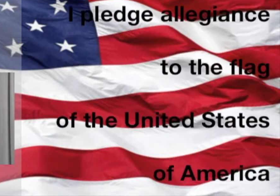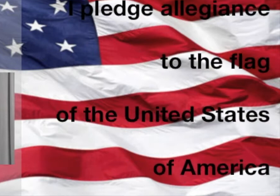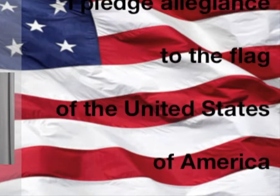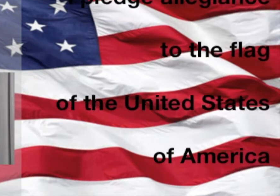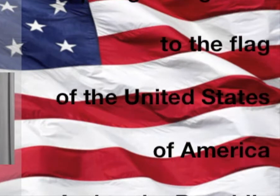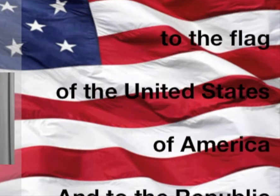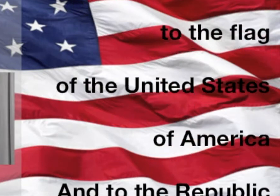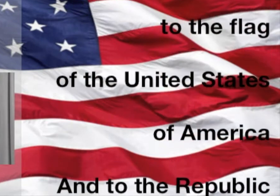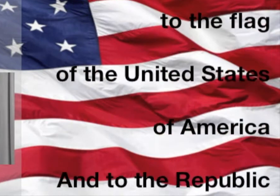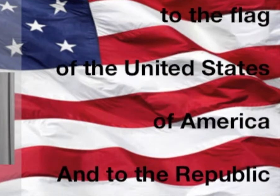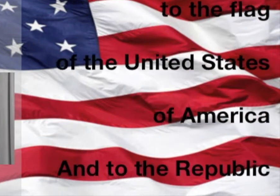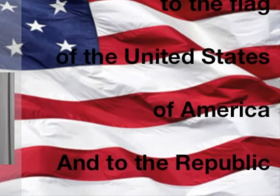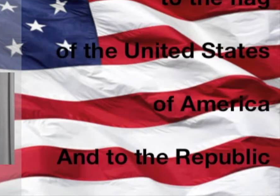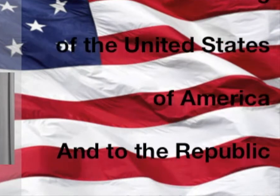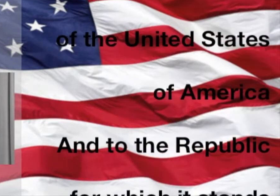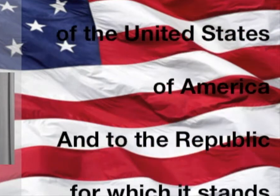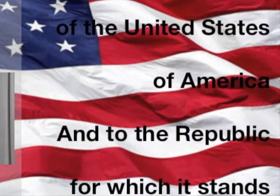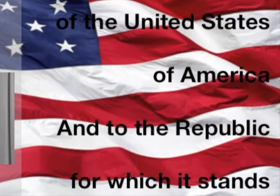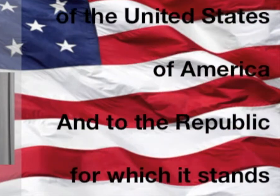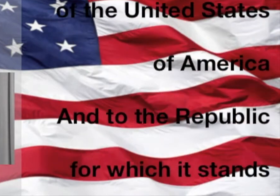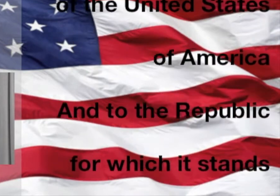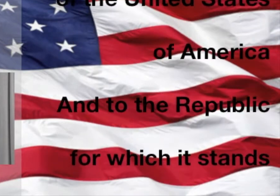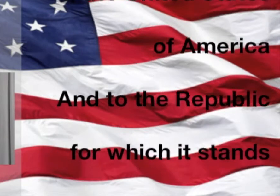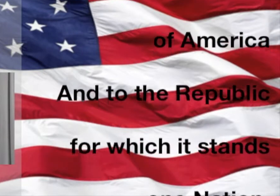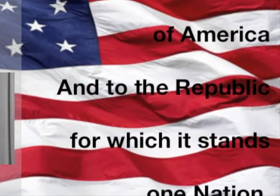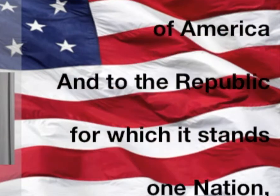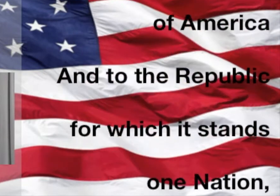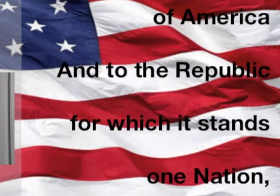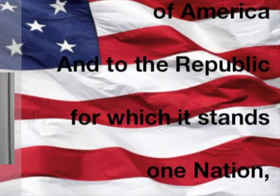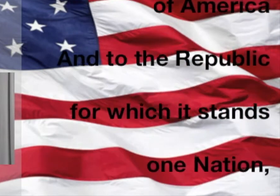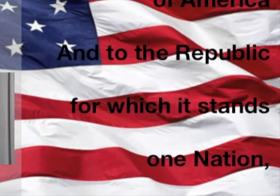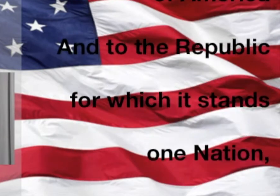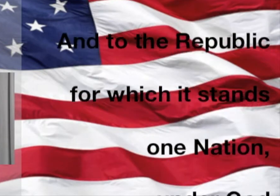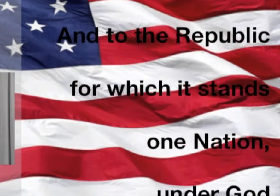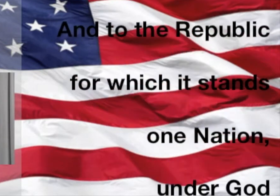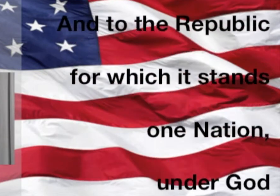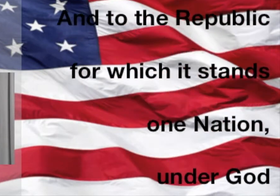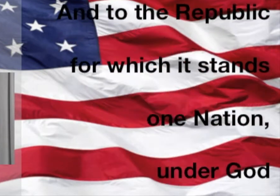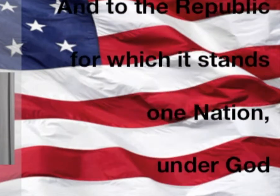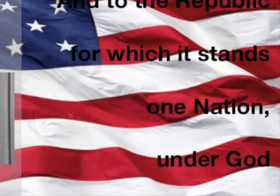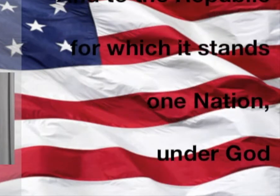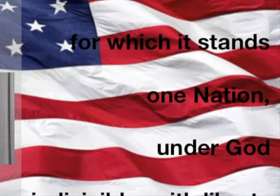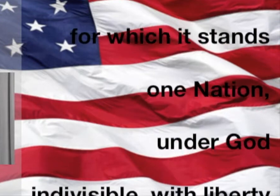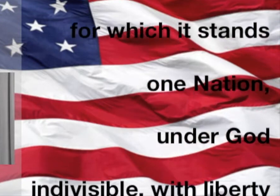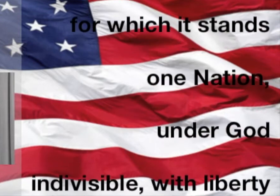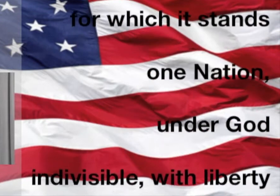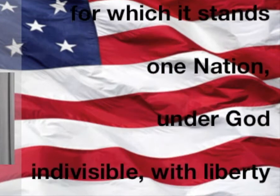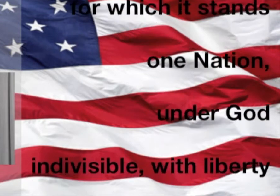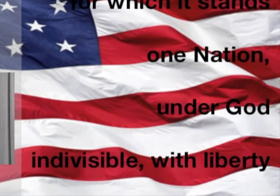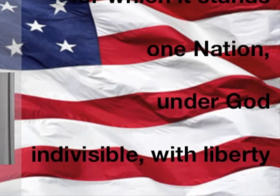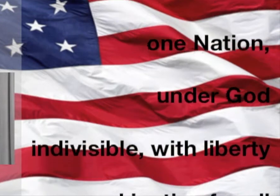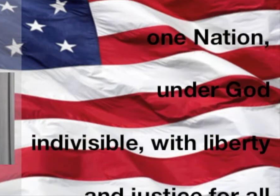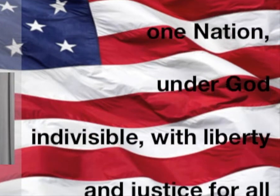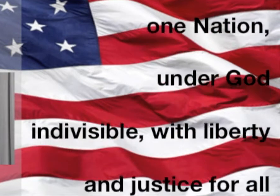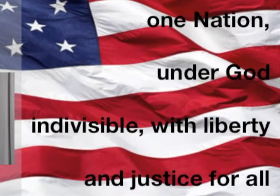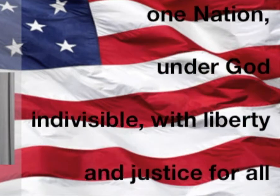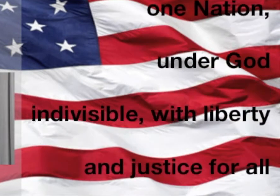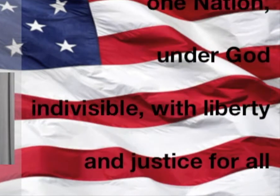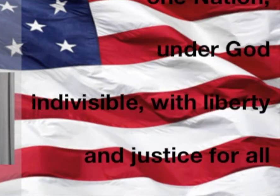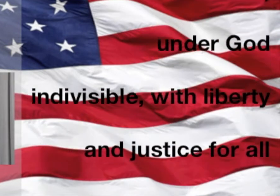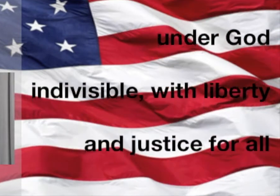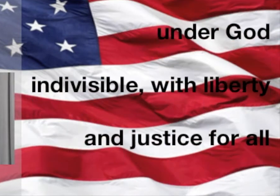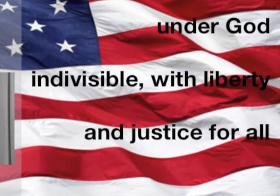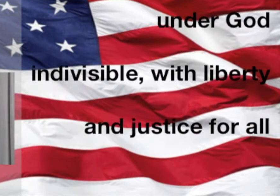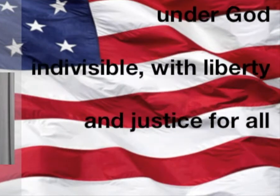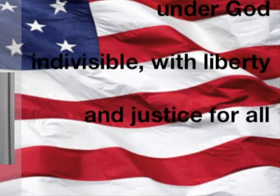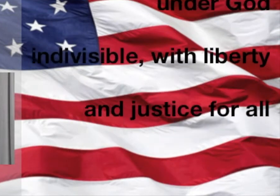I pledge allegiance to the flag of the United States of America and to